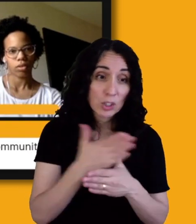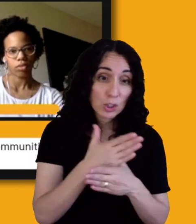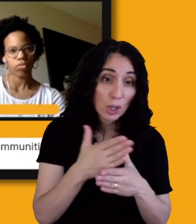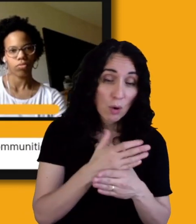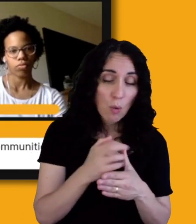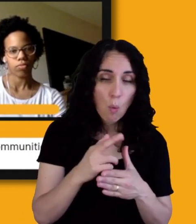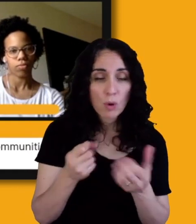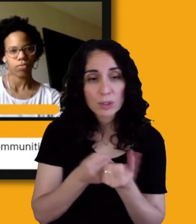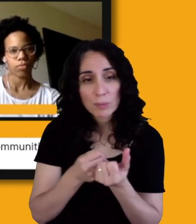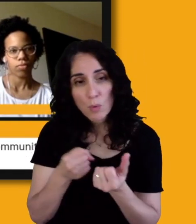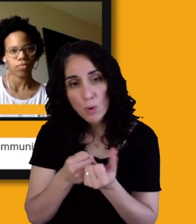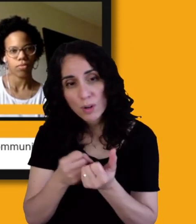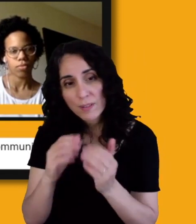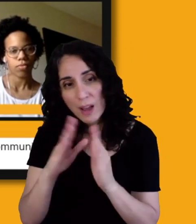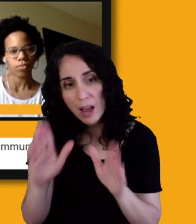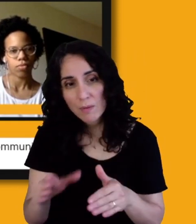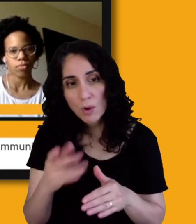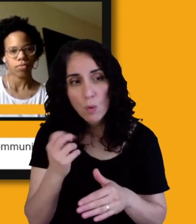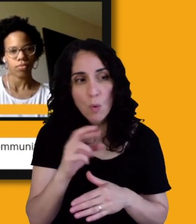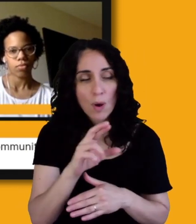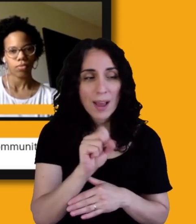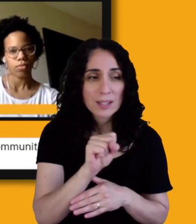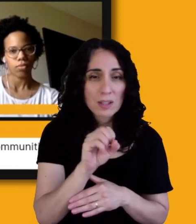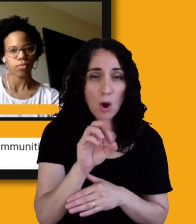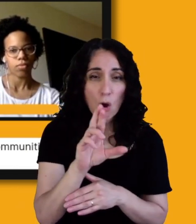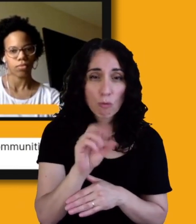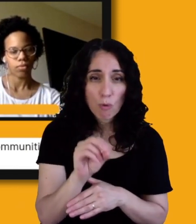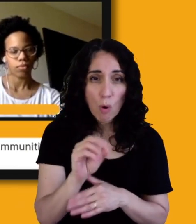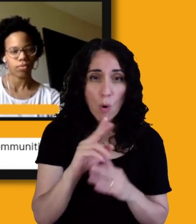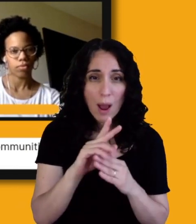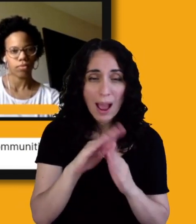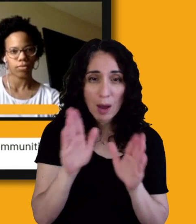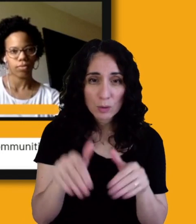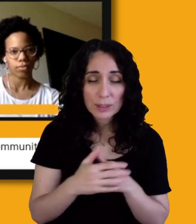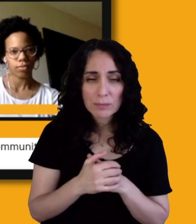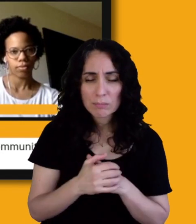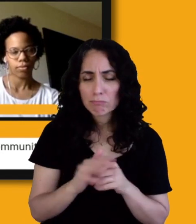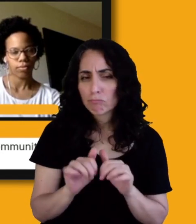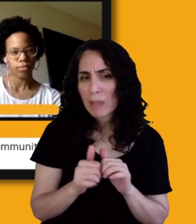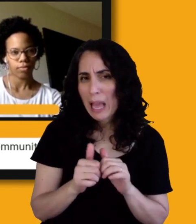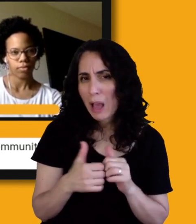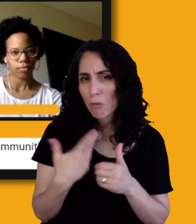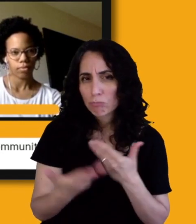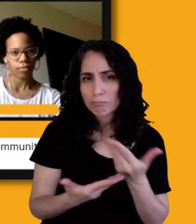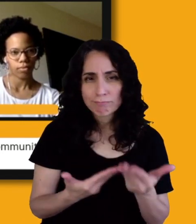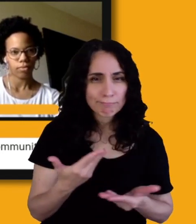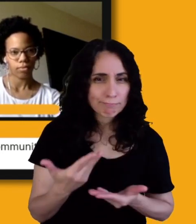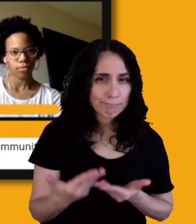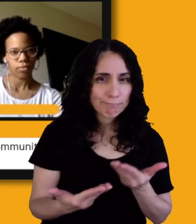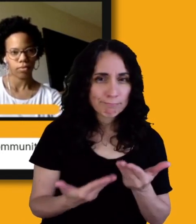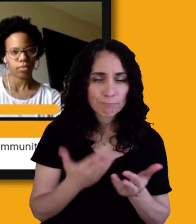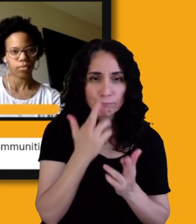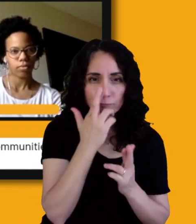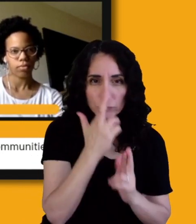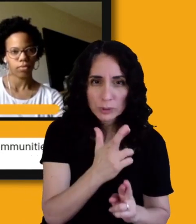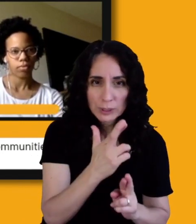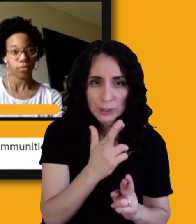housing or SRO type housing. And then how, how, how you respect people's independence